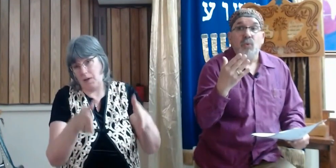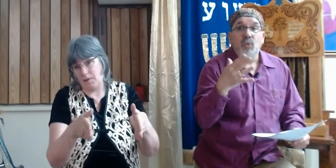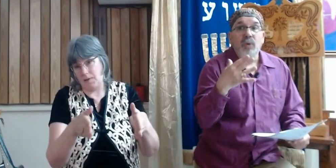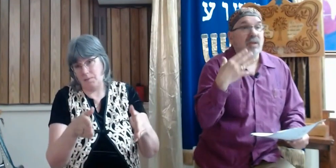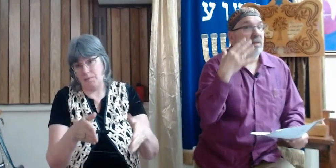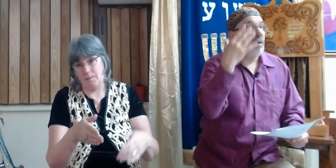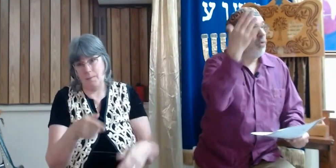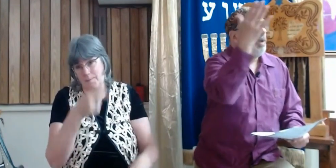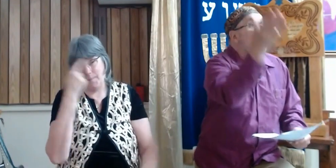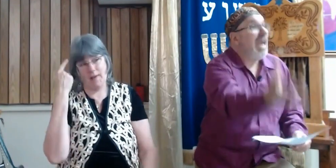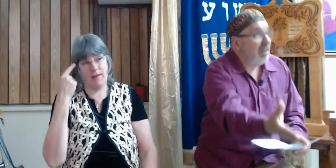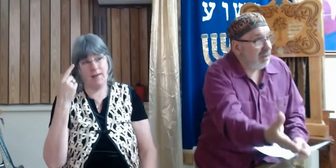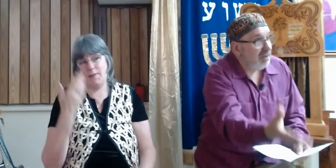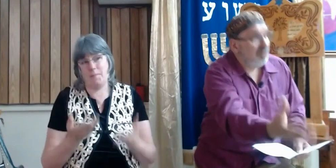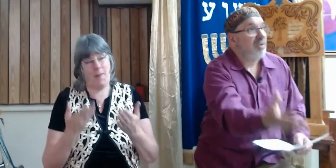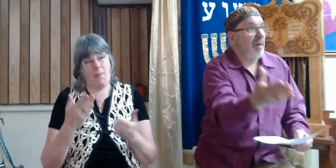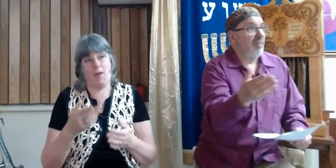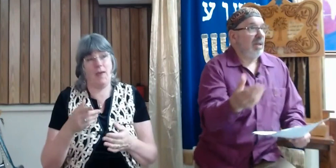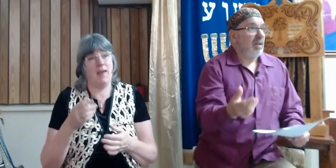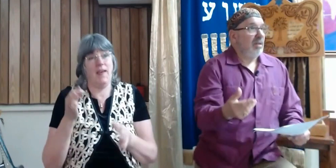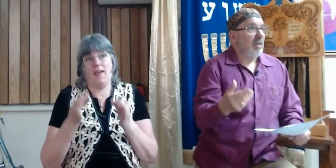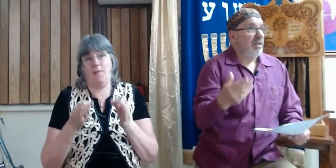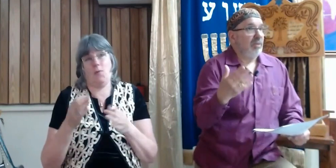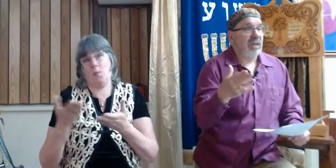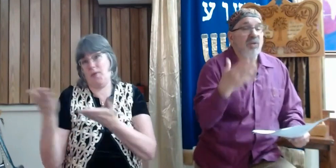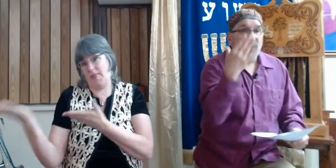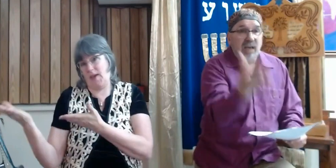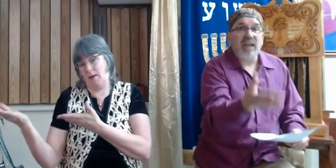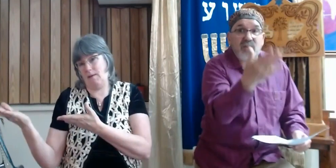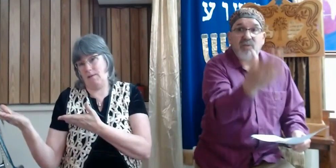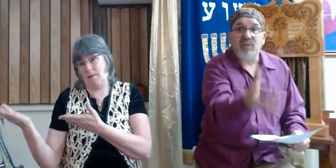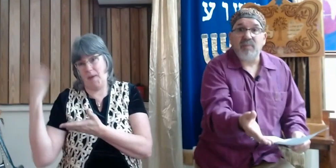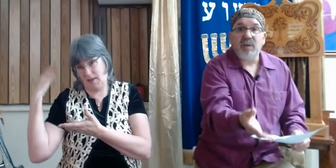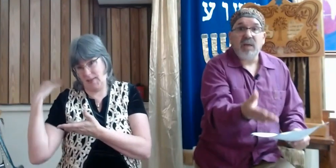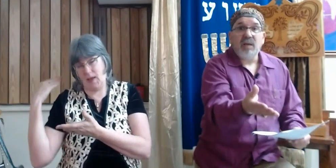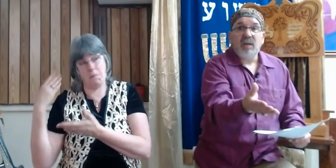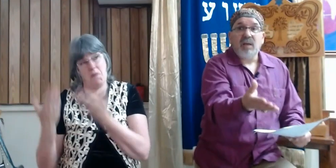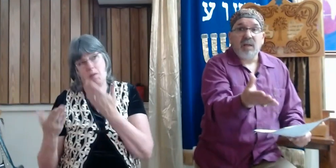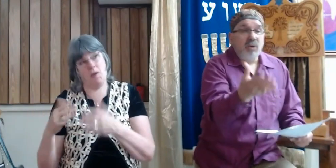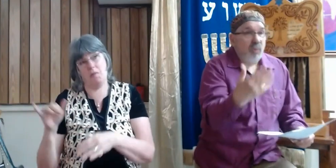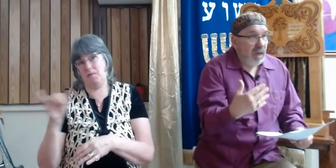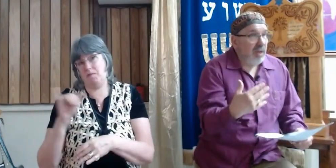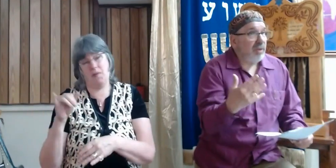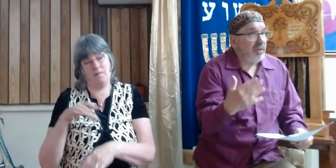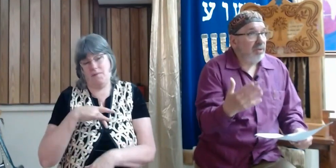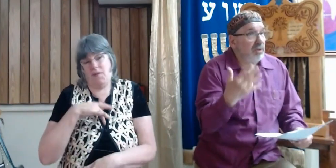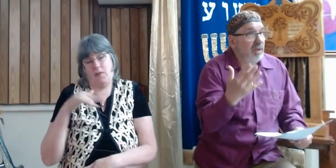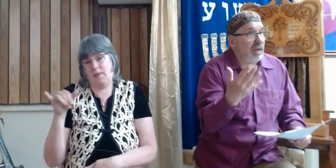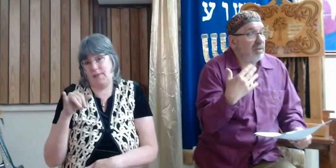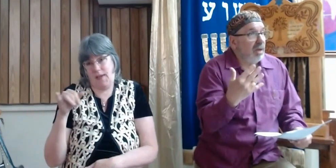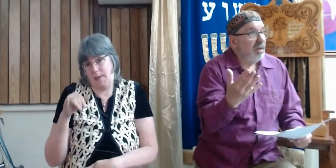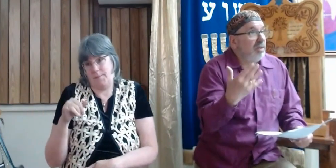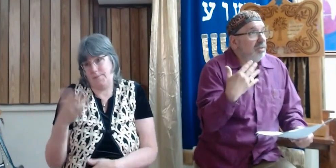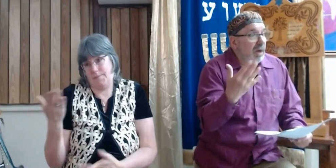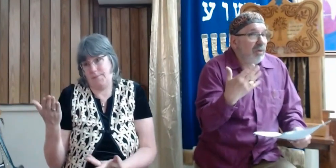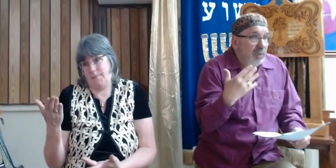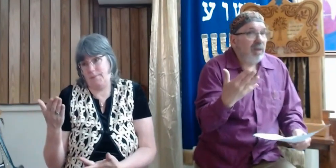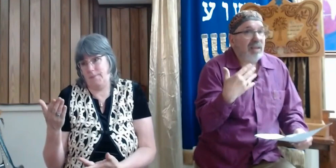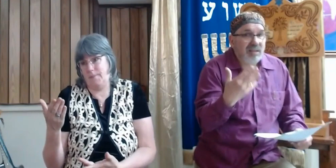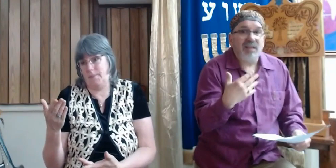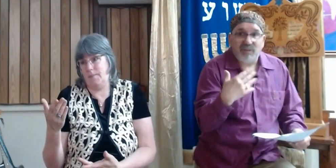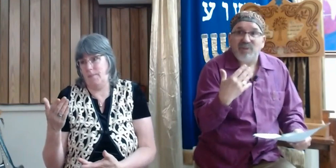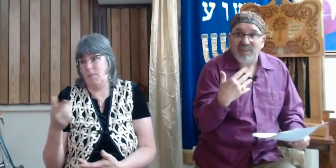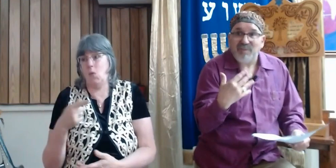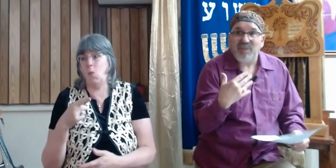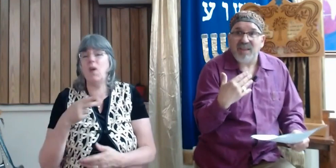we can relate to them. We can relate to them in a way that, well,